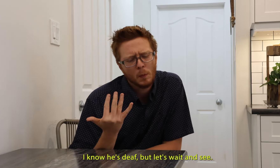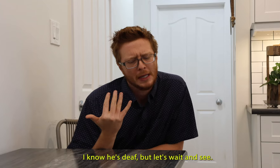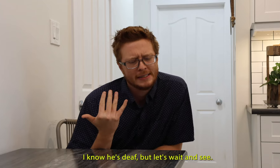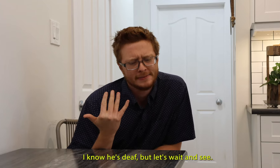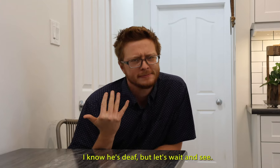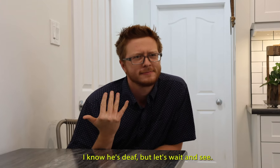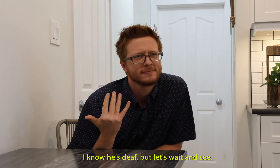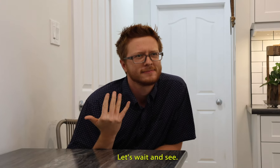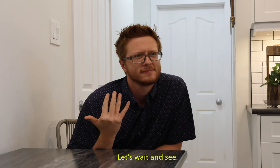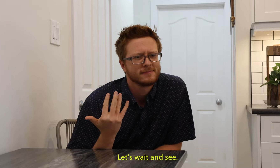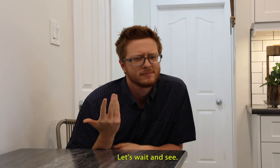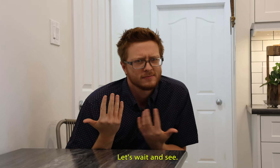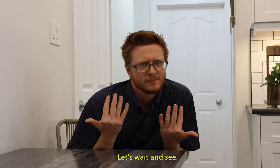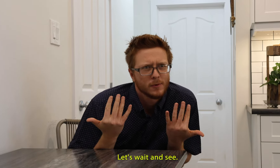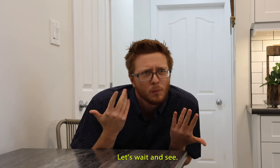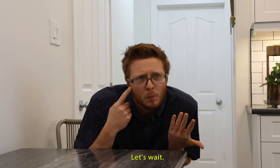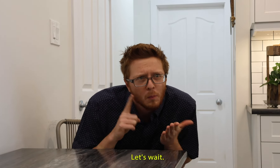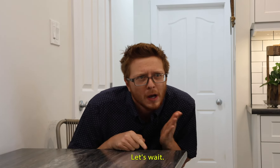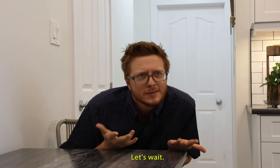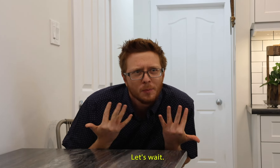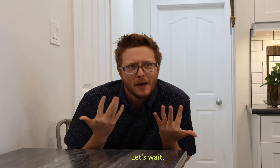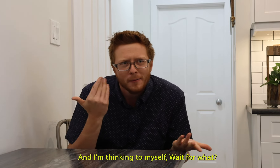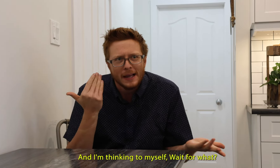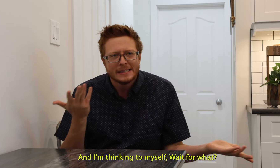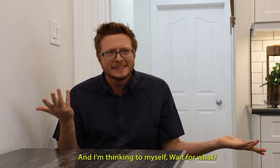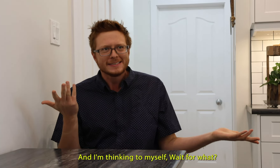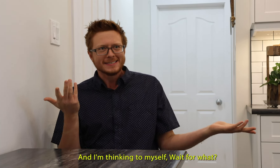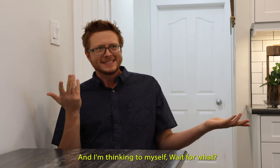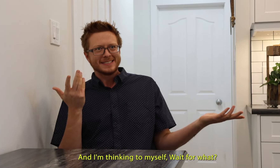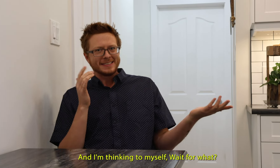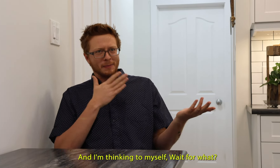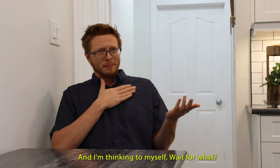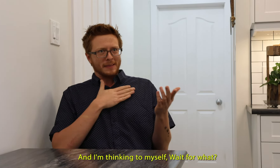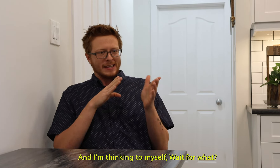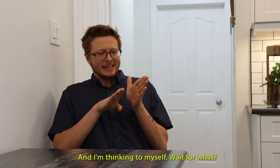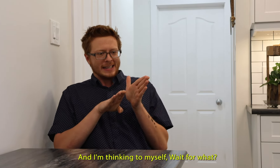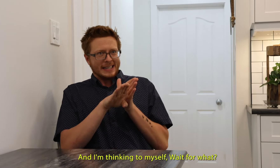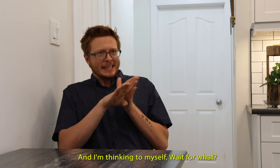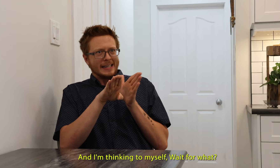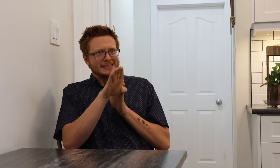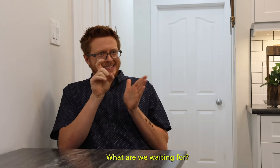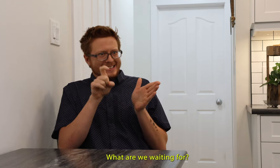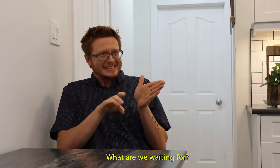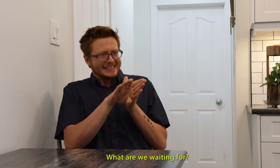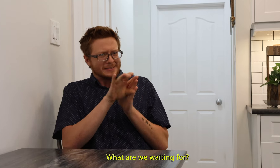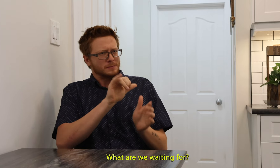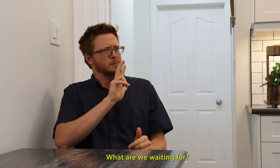let's wait and see. Let's wait and see. Let's wait and And I'm thinking to myself, wait for what? What are we waiting for?